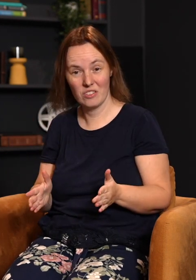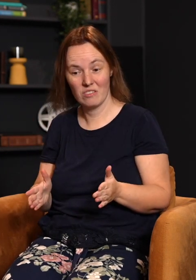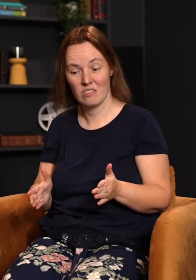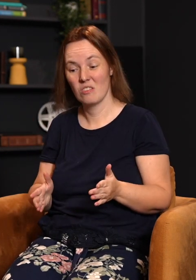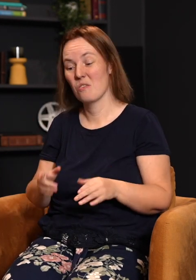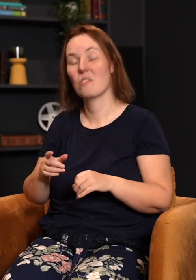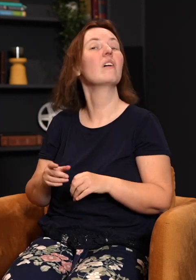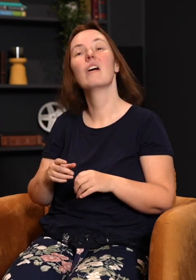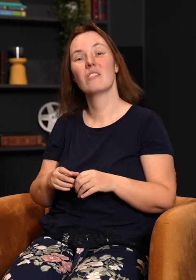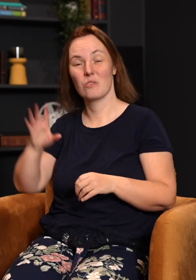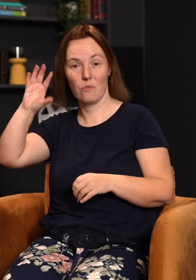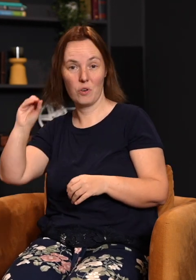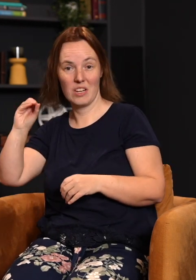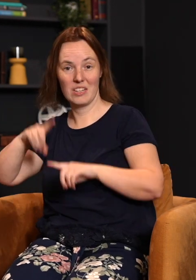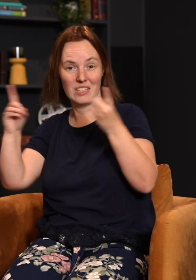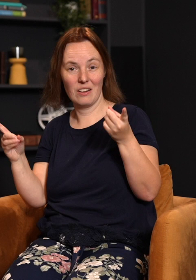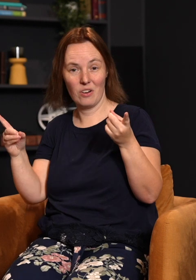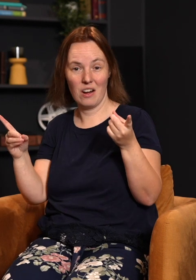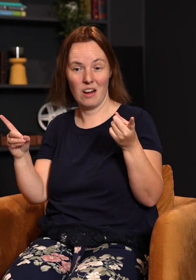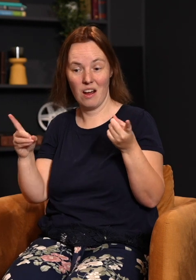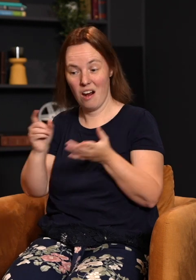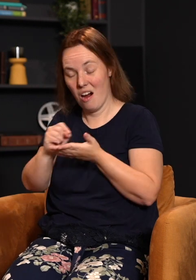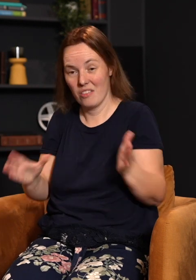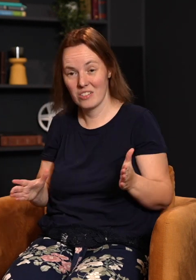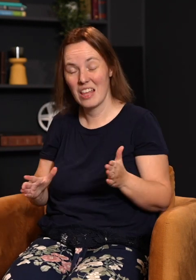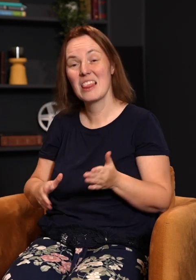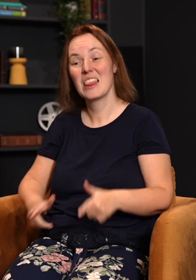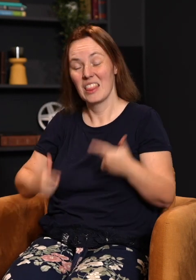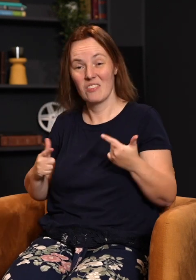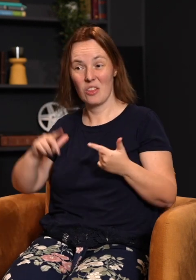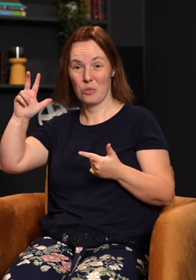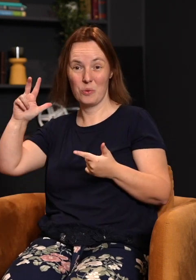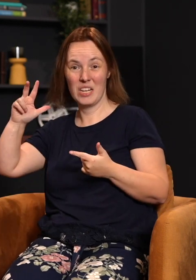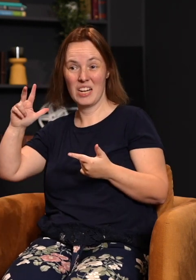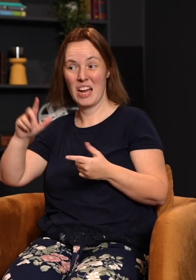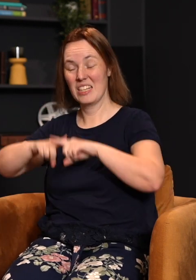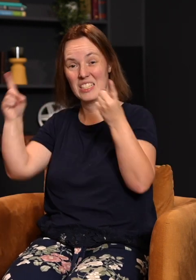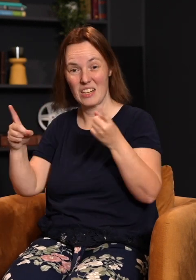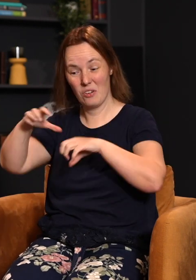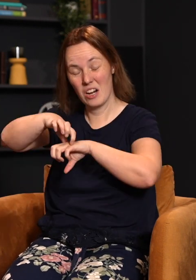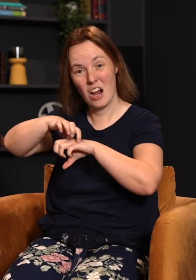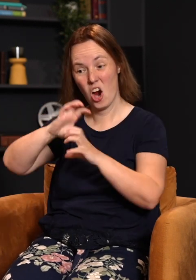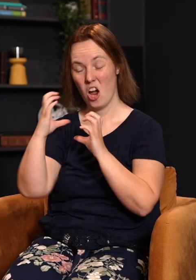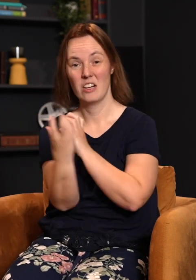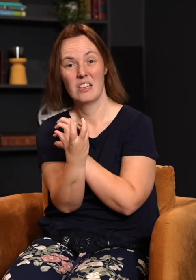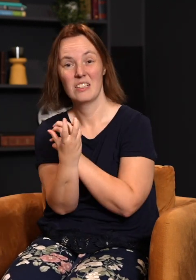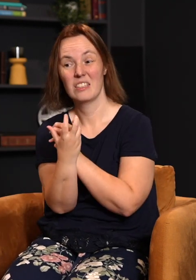years. Those 40 different authors lived on three different continents at different times and spoke three different languages,